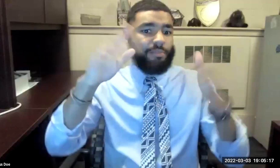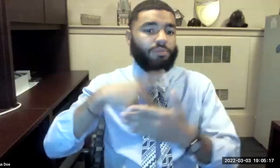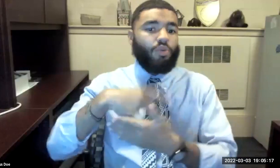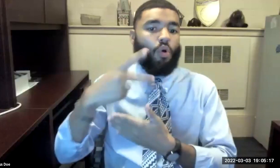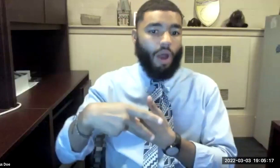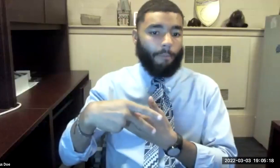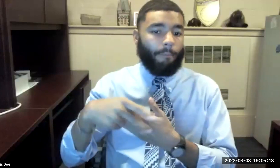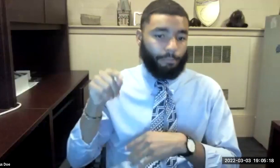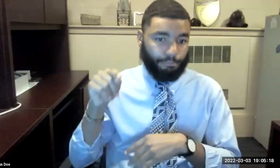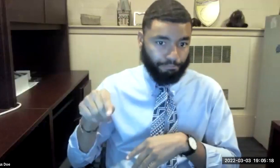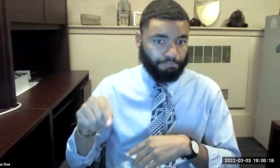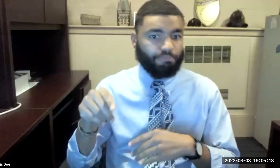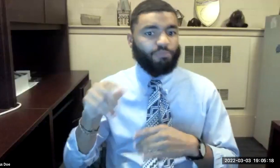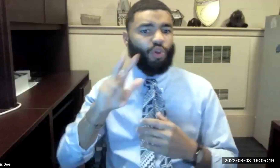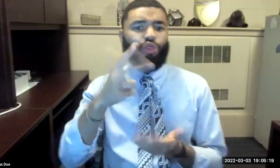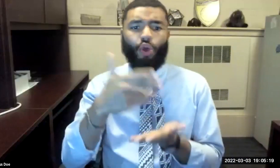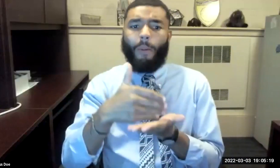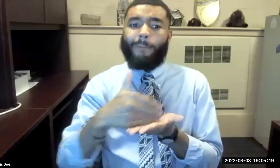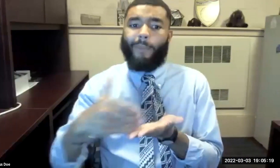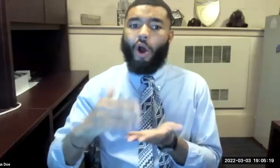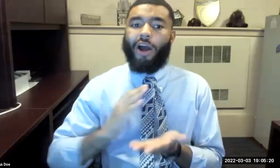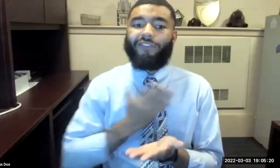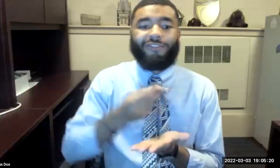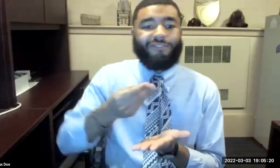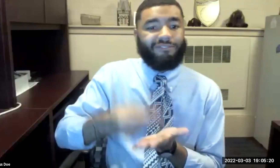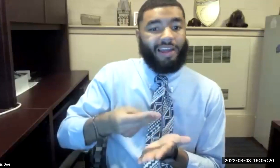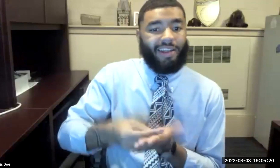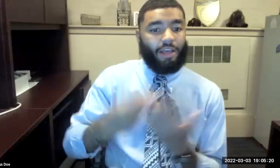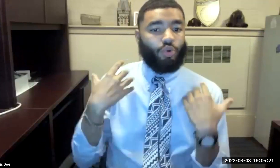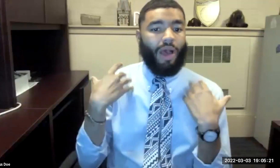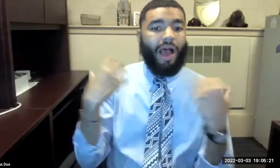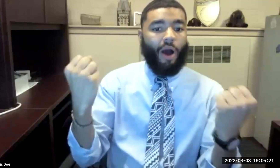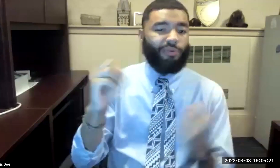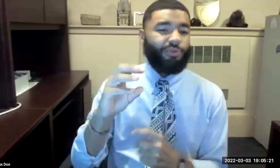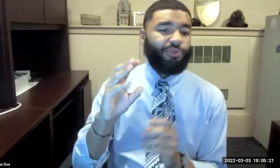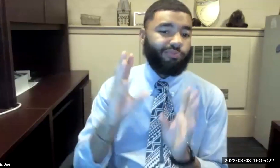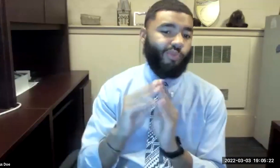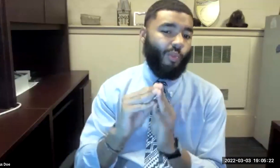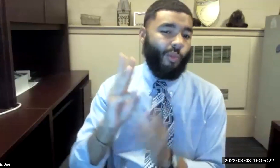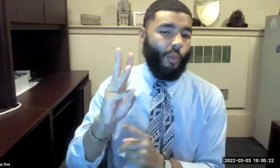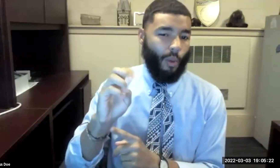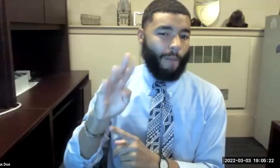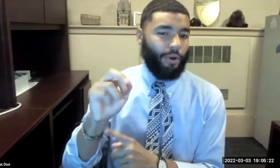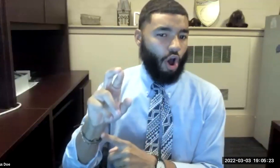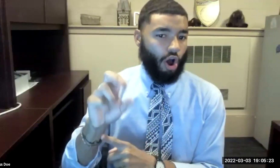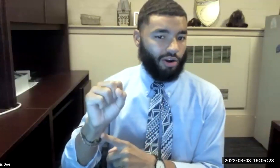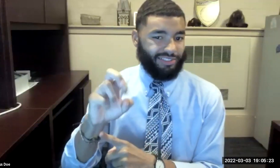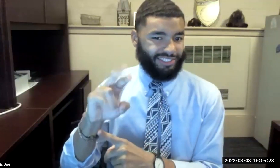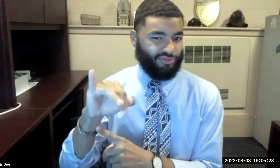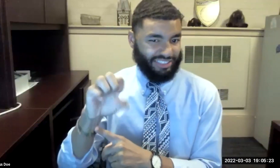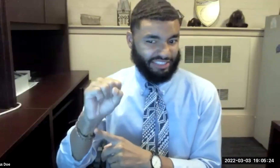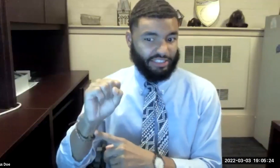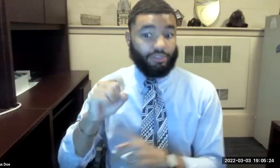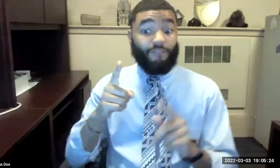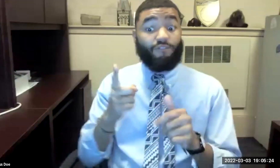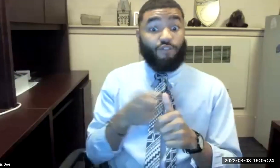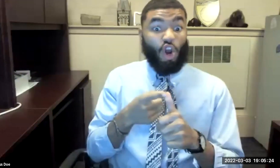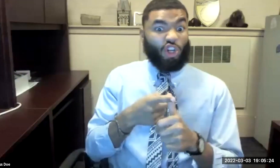And we have a fabulous program in store for you. This is the third part of our three part financial health webinar series.